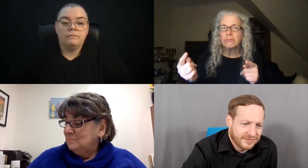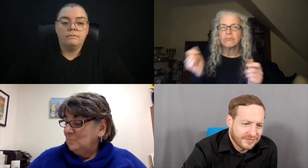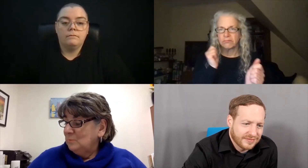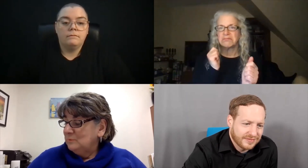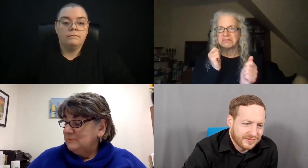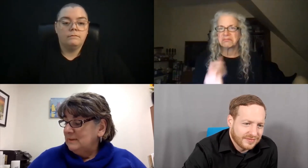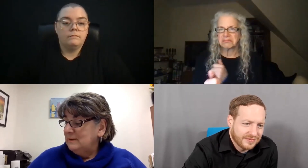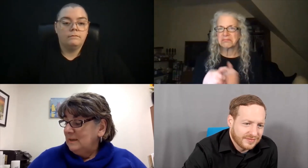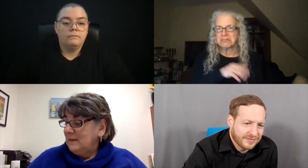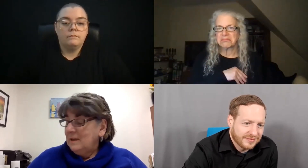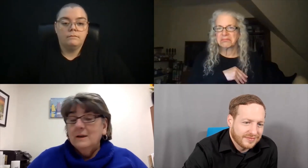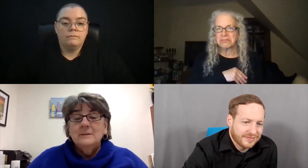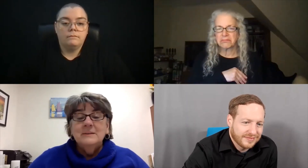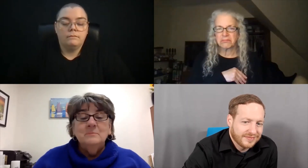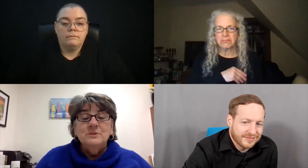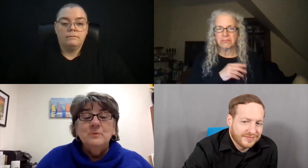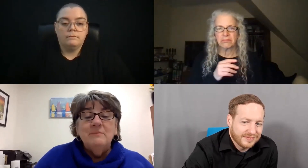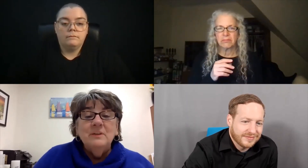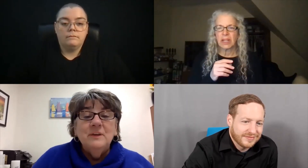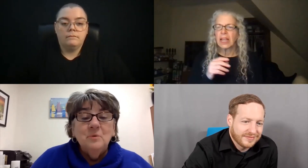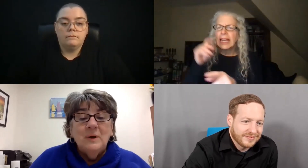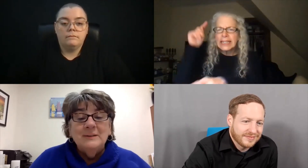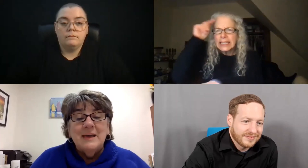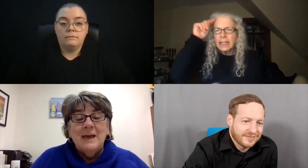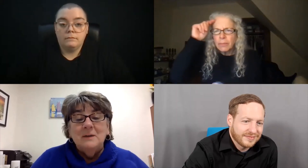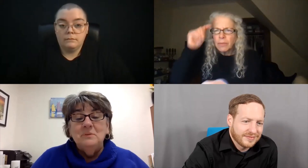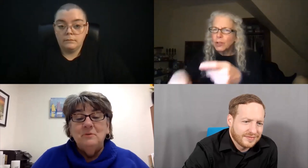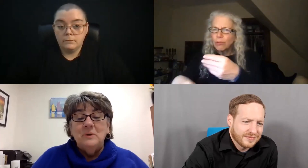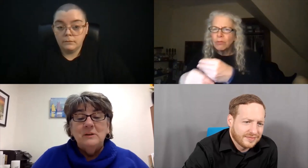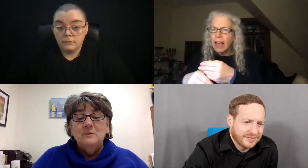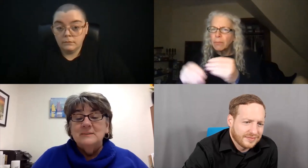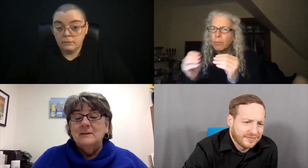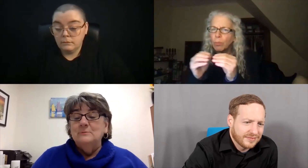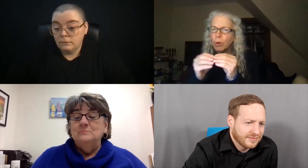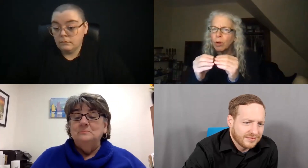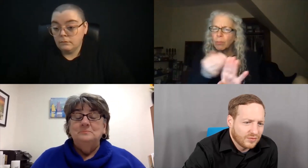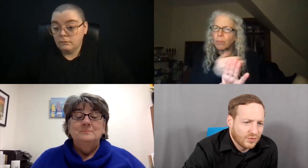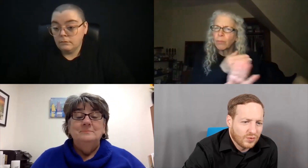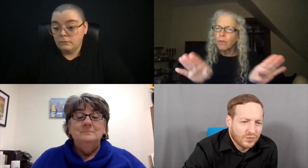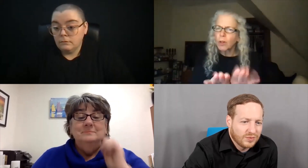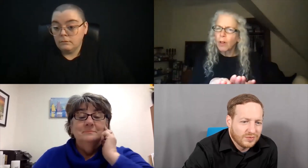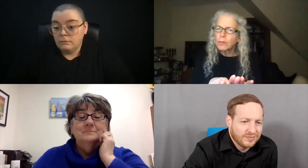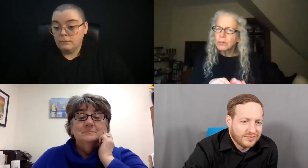proceed. Tim, did you have anything you wanted to add before we close out.